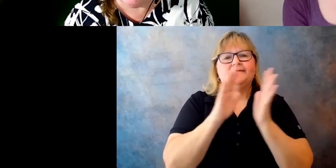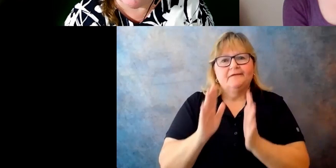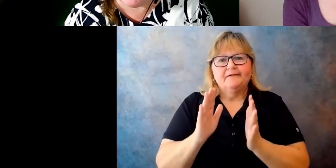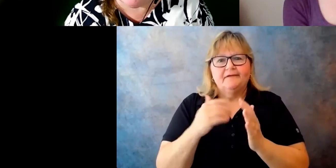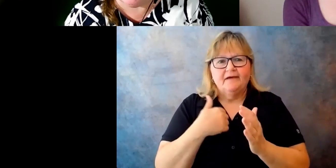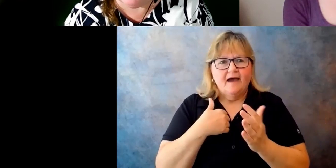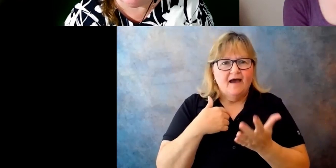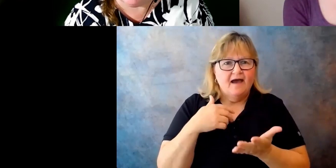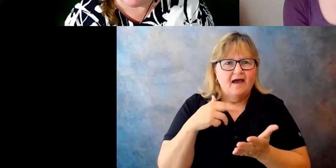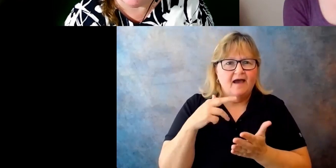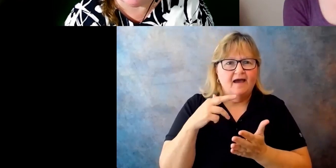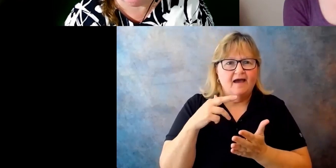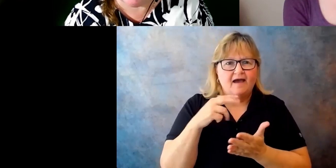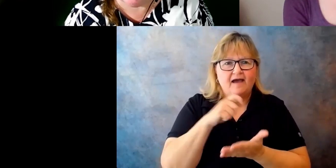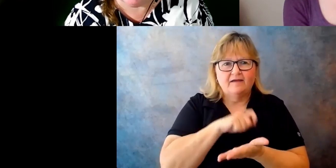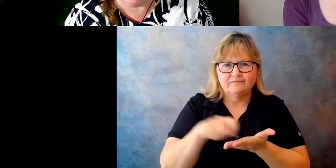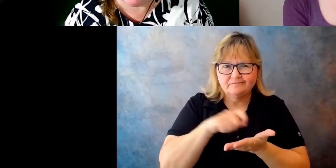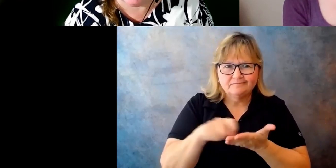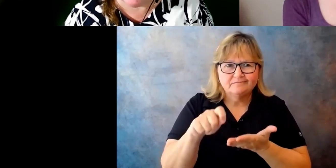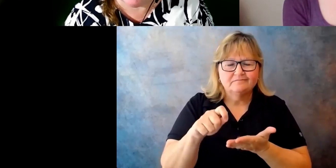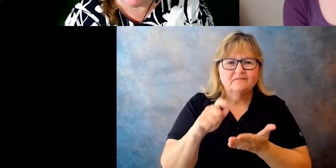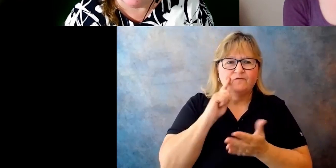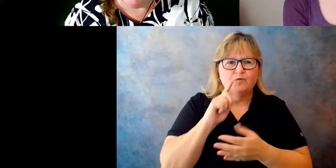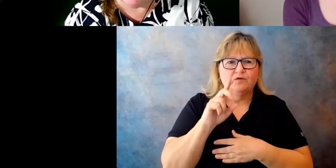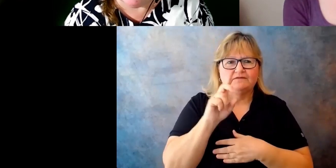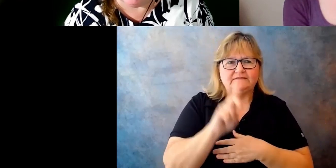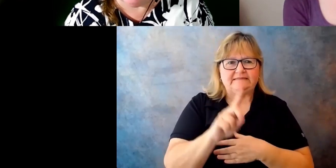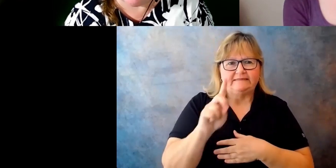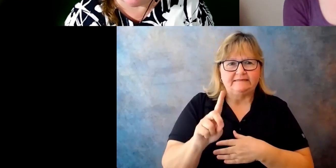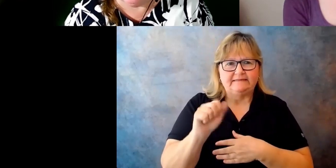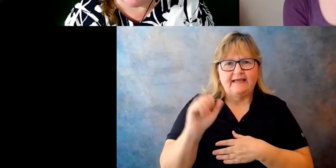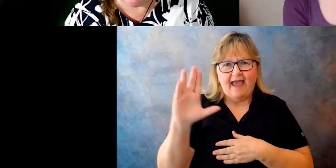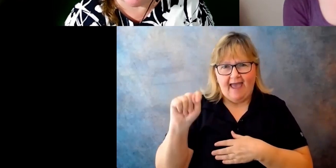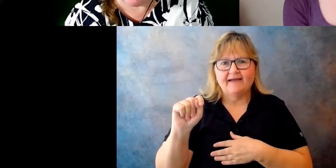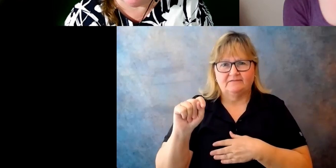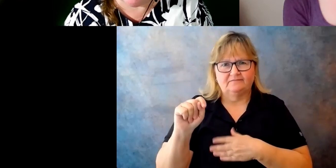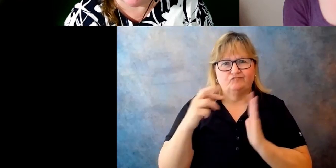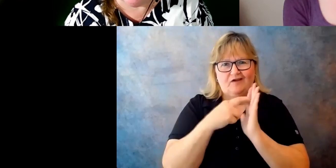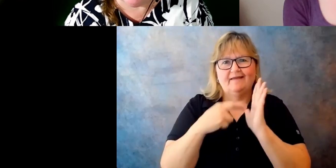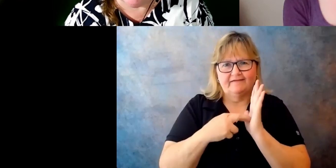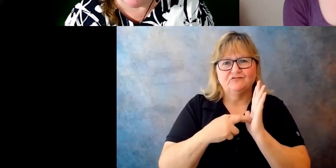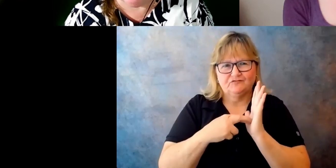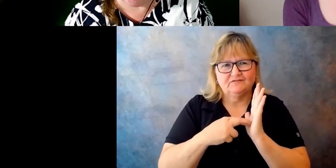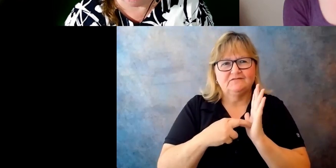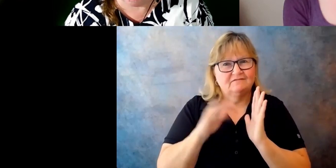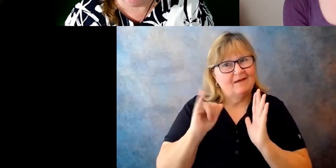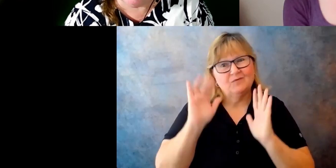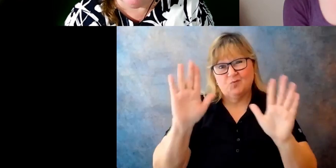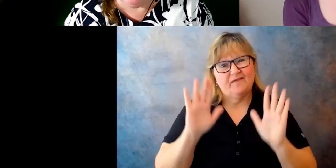you know, worked on the draft for the DD Act regulations. And again, that was a wonderful experience, but